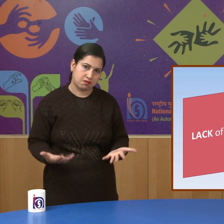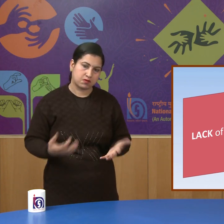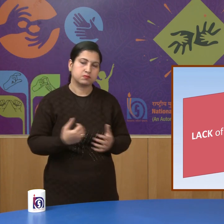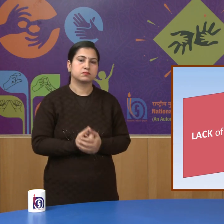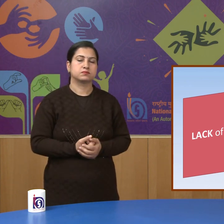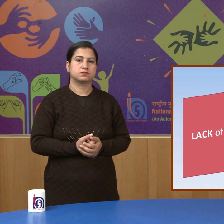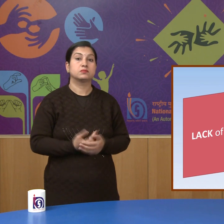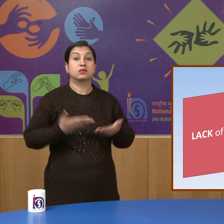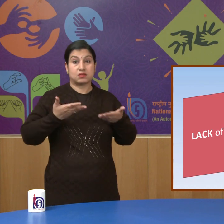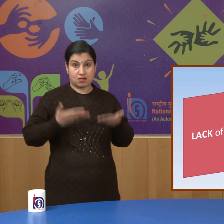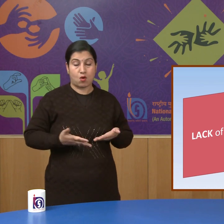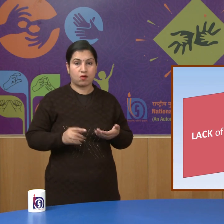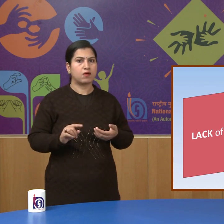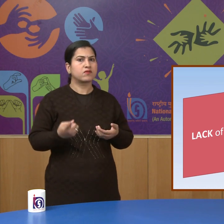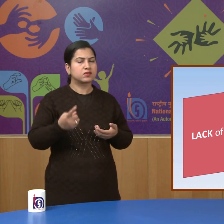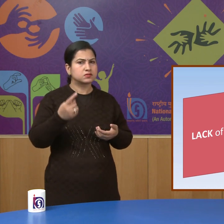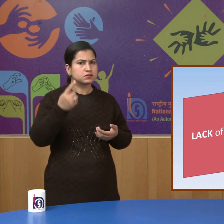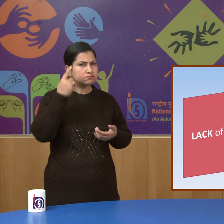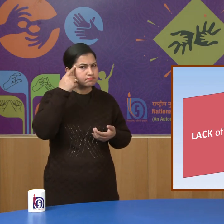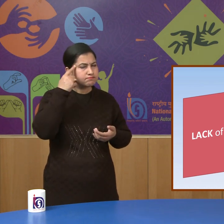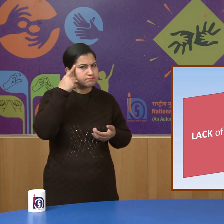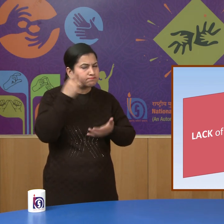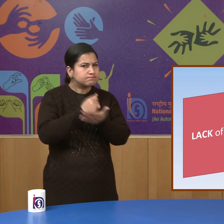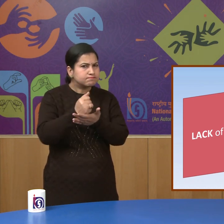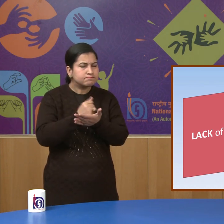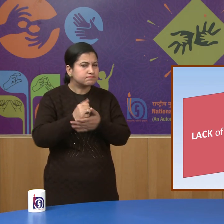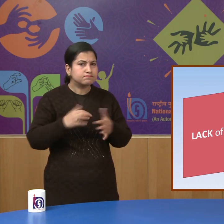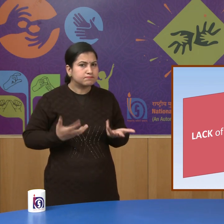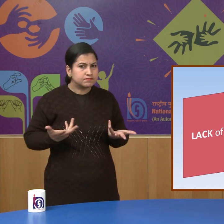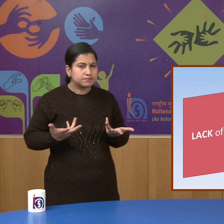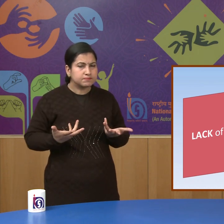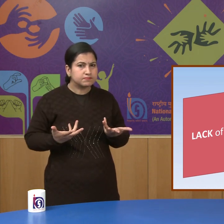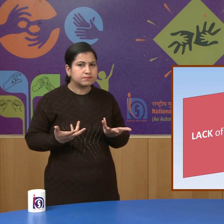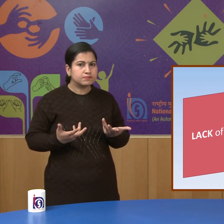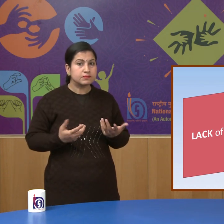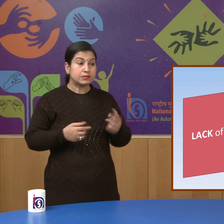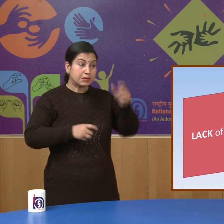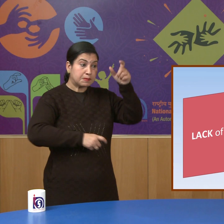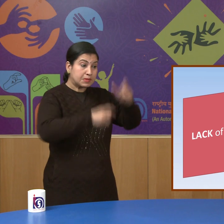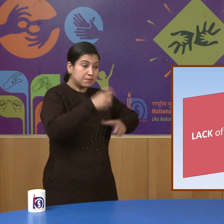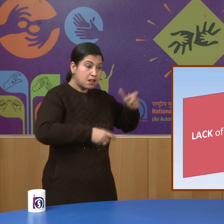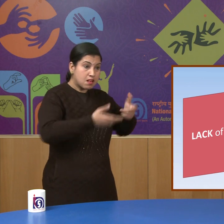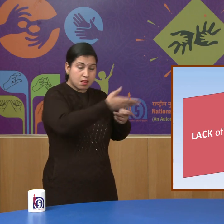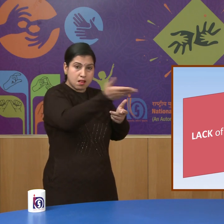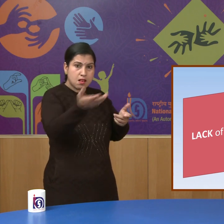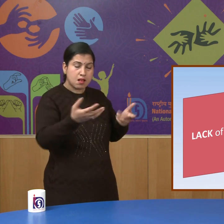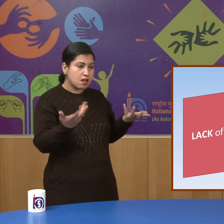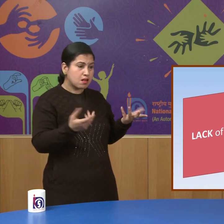Let us first understand about the different objectives of those people who